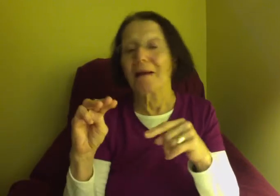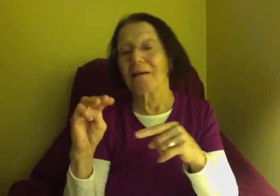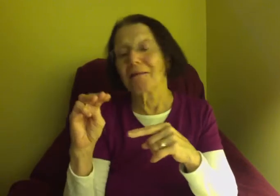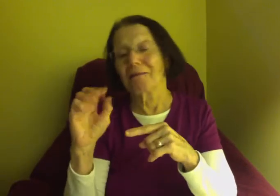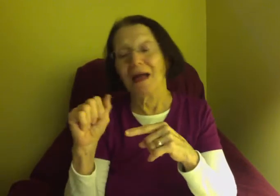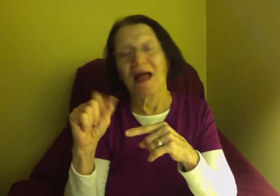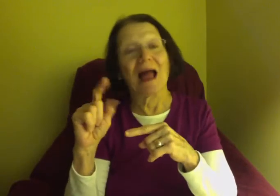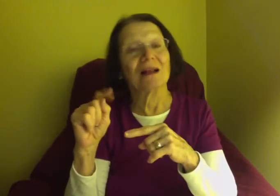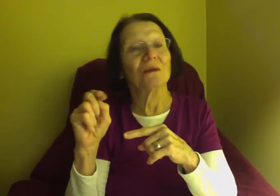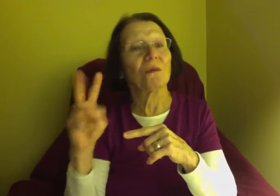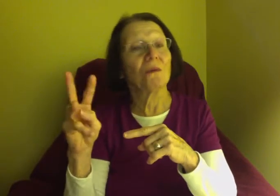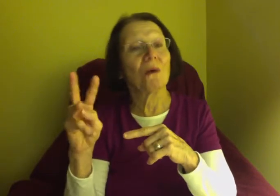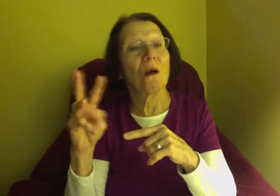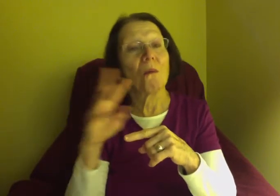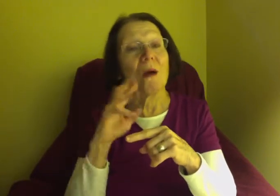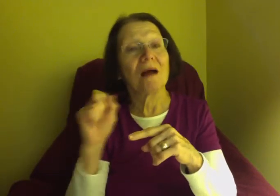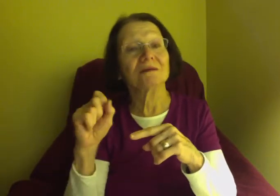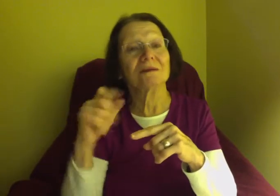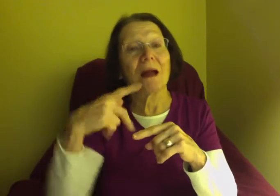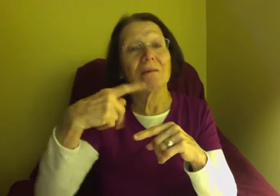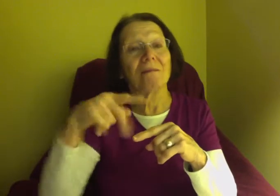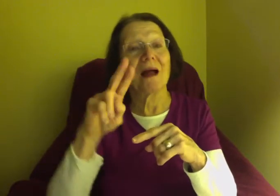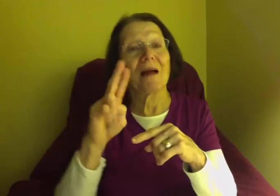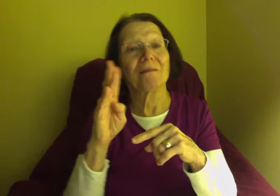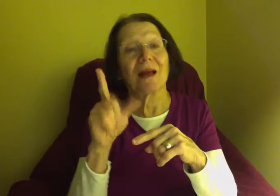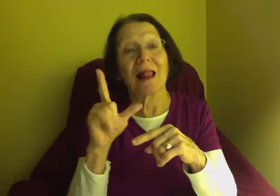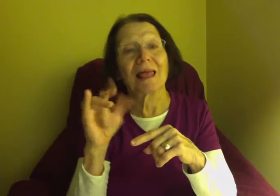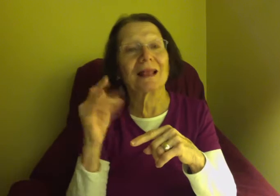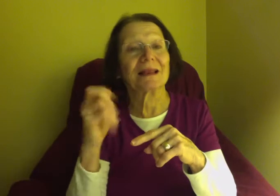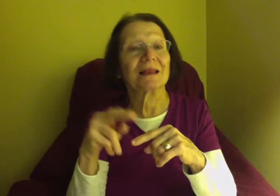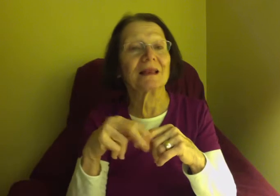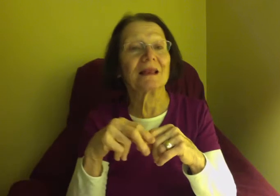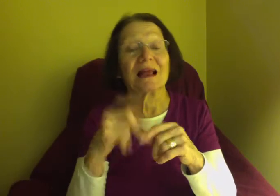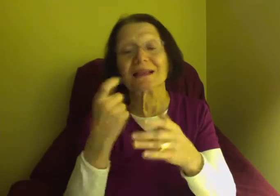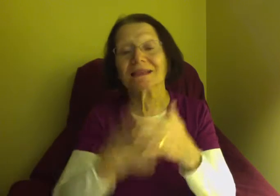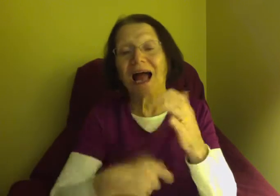İstanbul left them yes